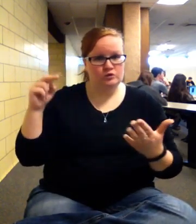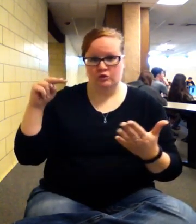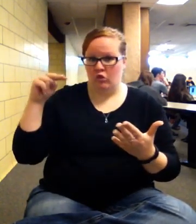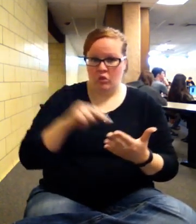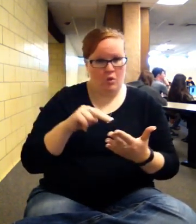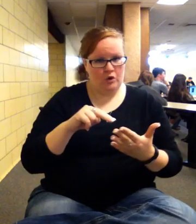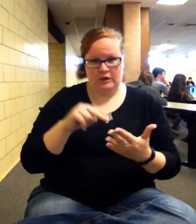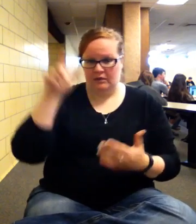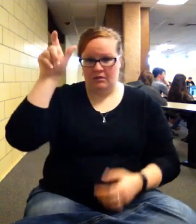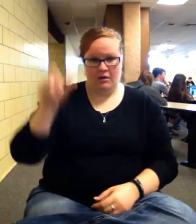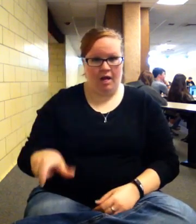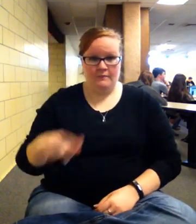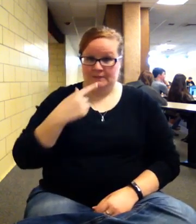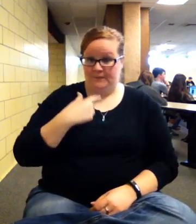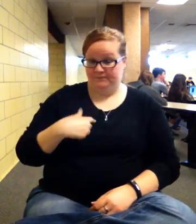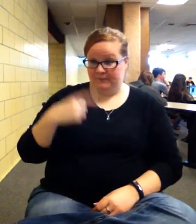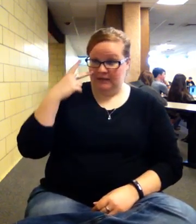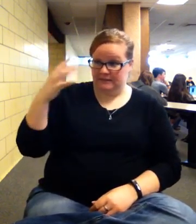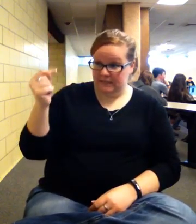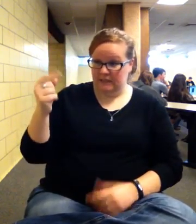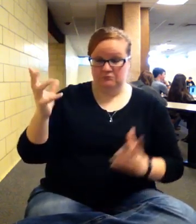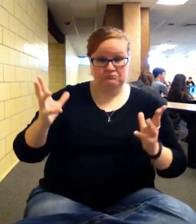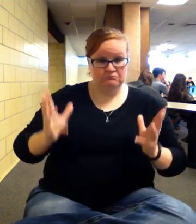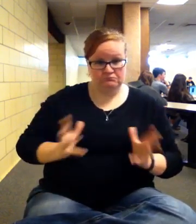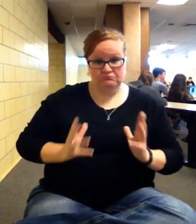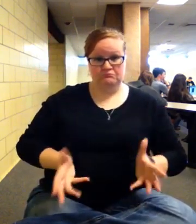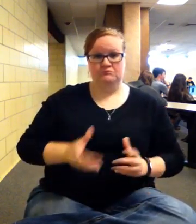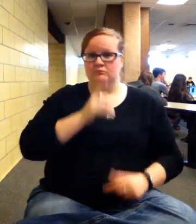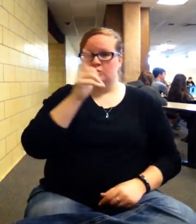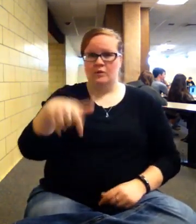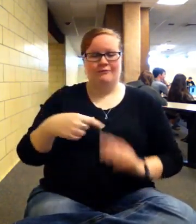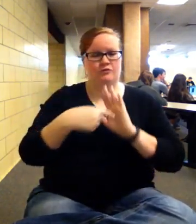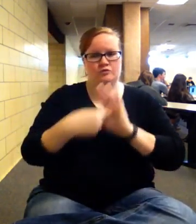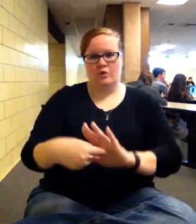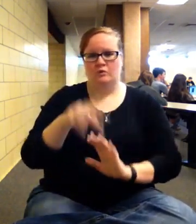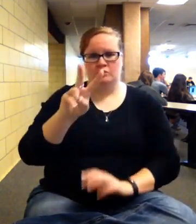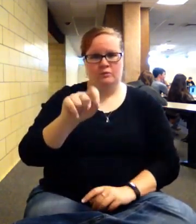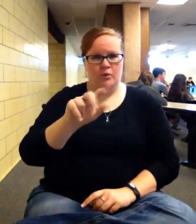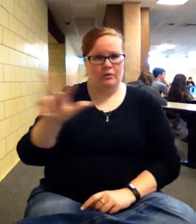and say, I see it, so I don't have to show you the 2.33 years. You'll lose points.